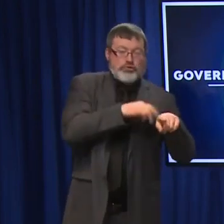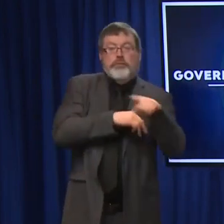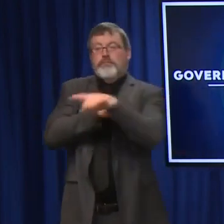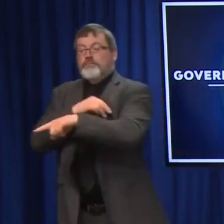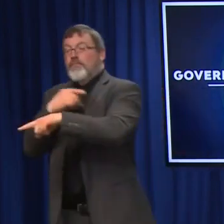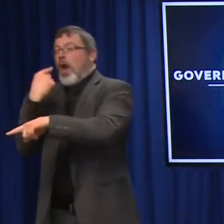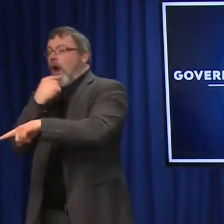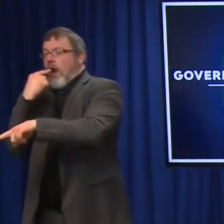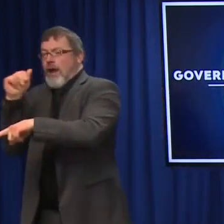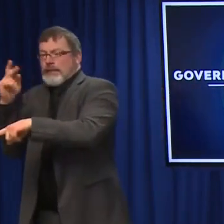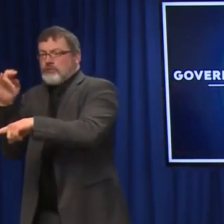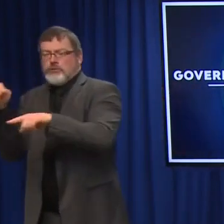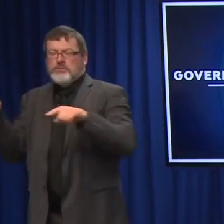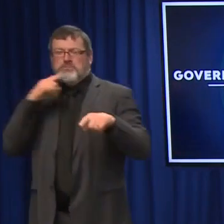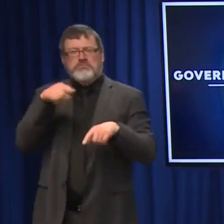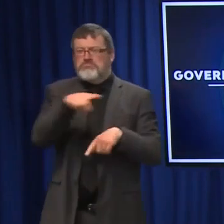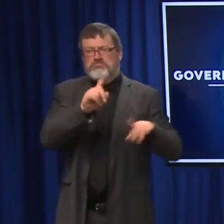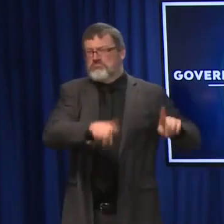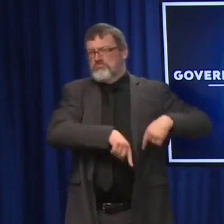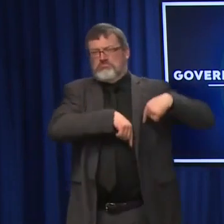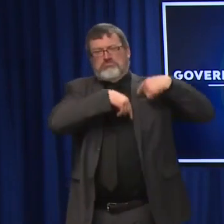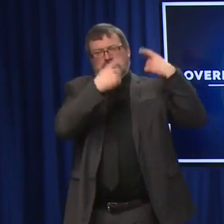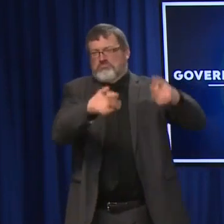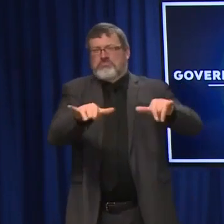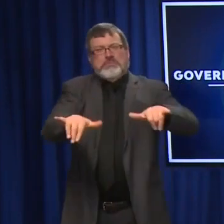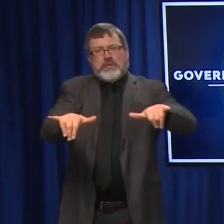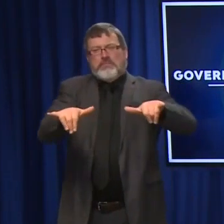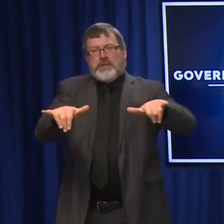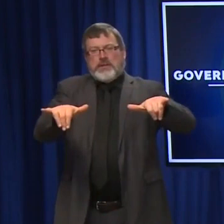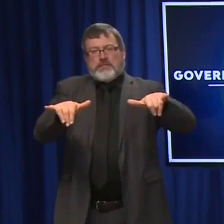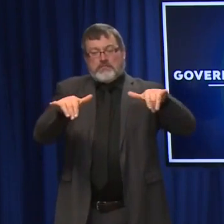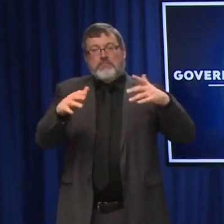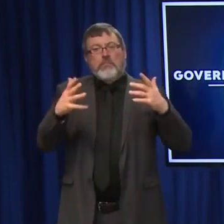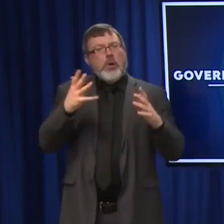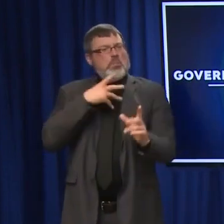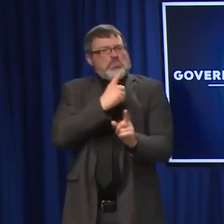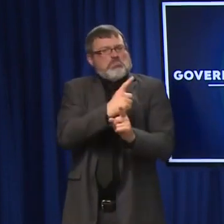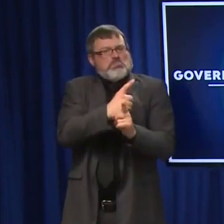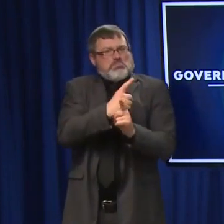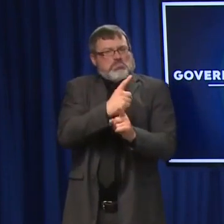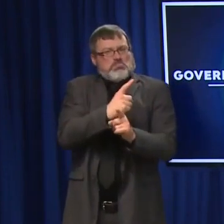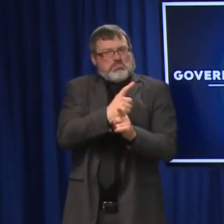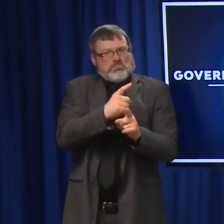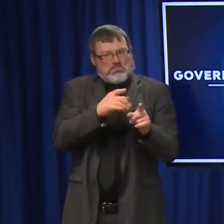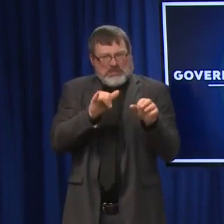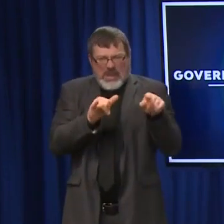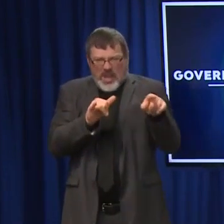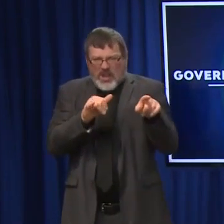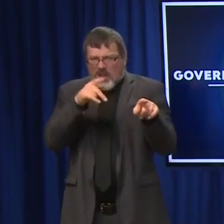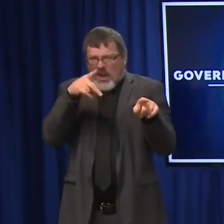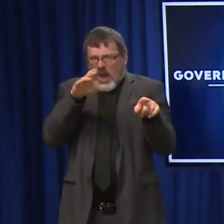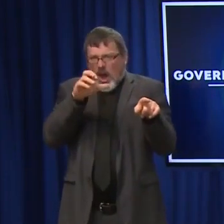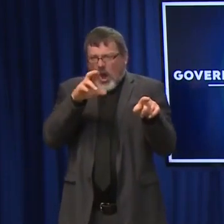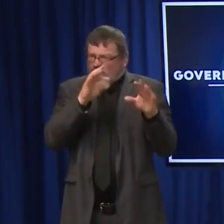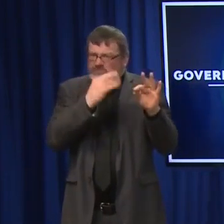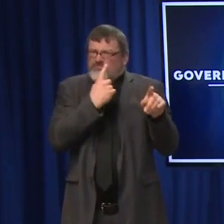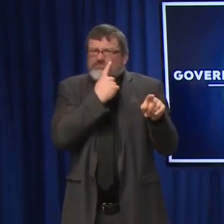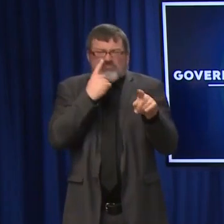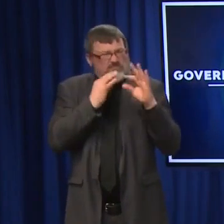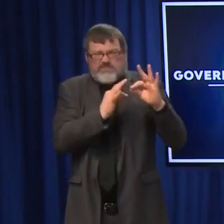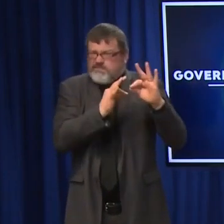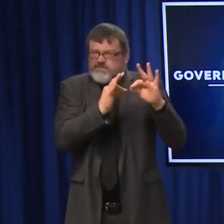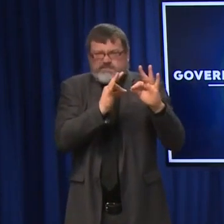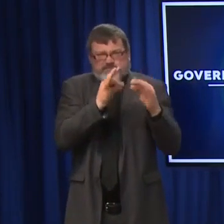always a difference, always has been a difference in accuracy between PCR-based tests, which detect the actual